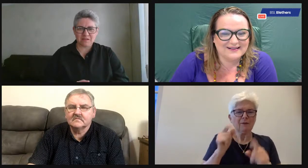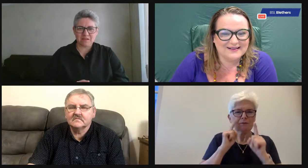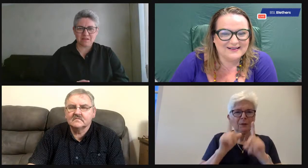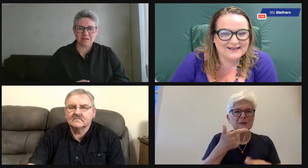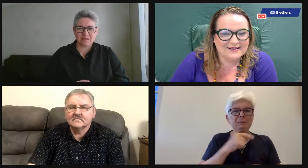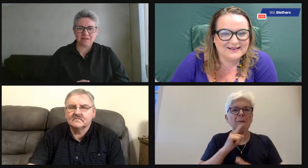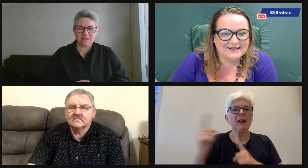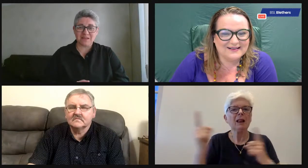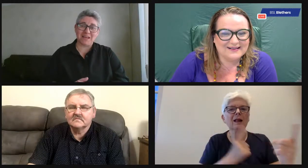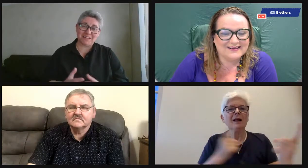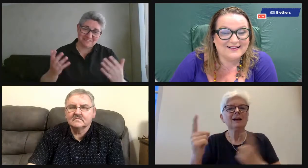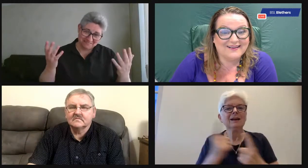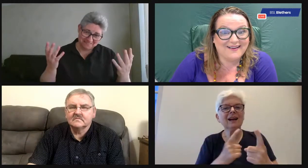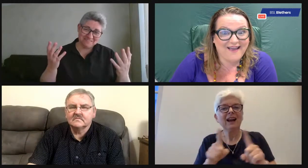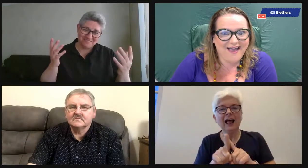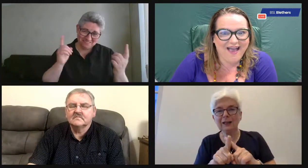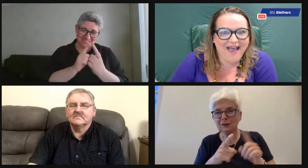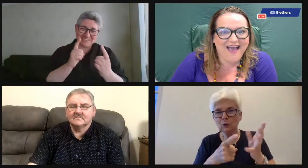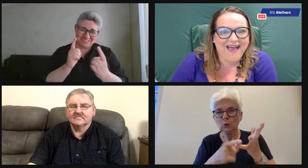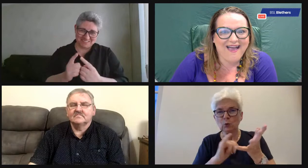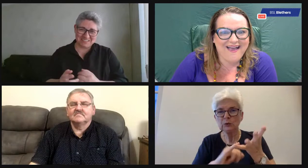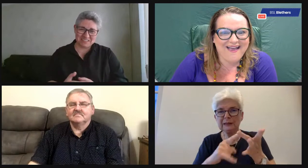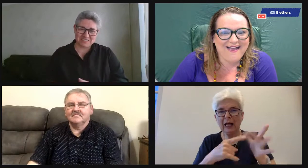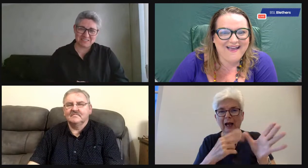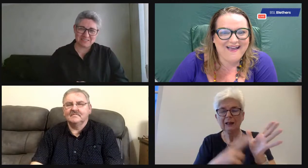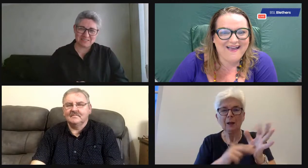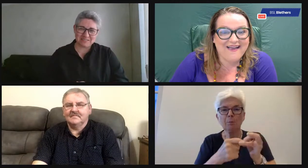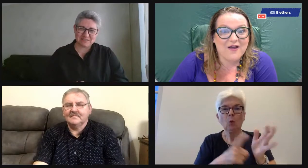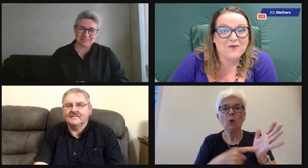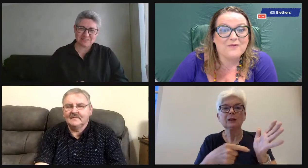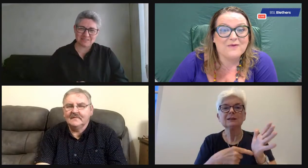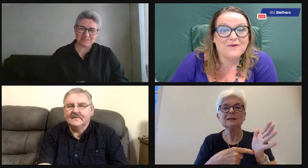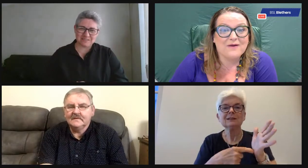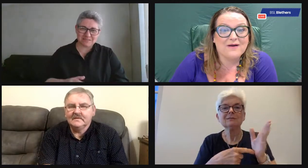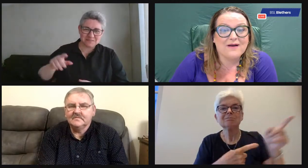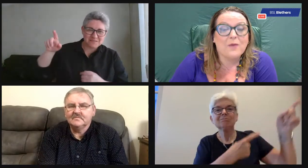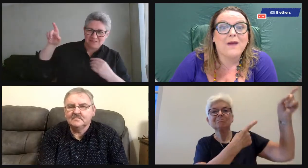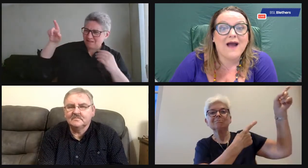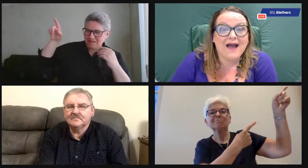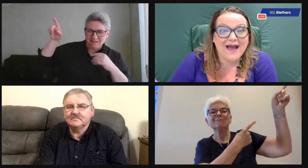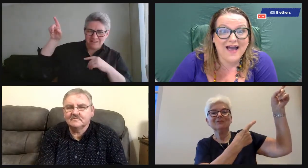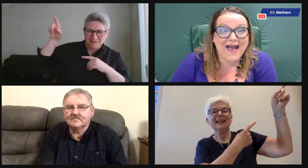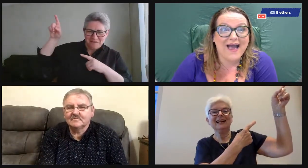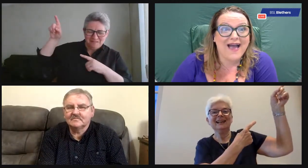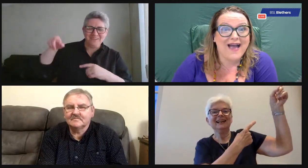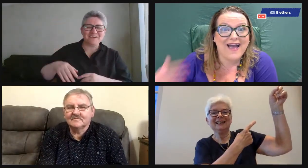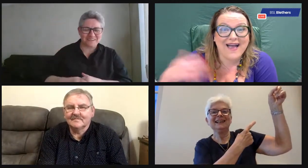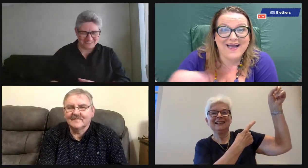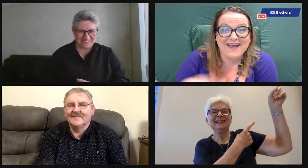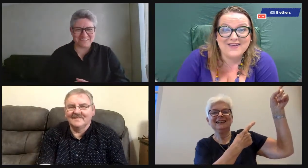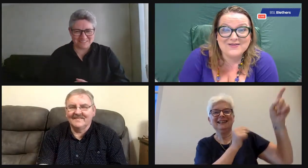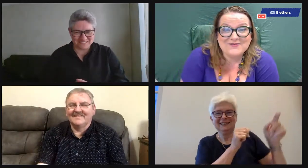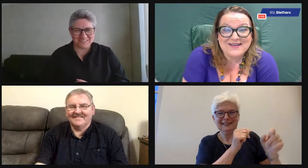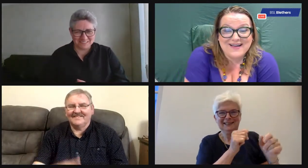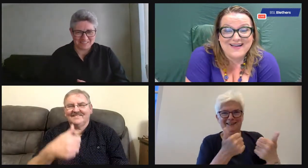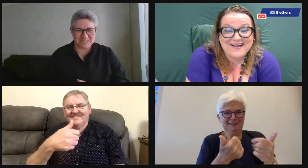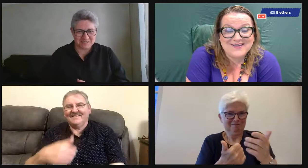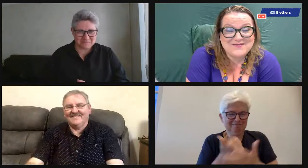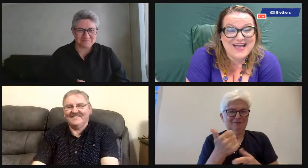talking to them. So a really good opportunity for deaf people to be visible as well. I met Usain Bolt. Yeah. Yeah,